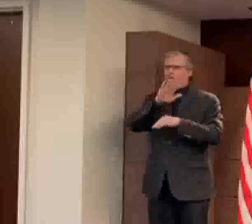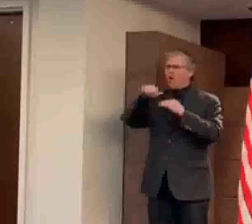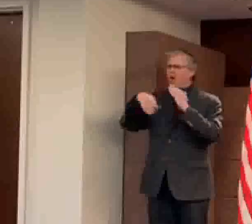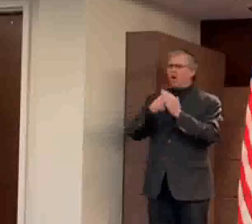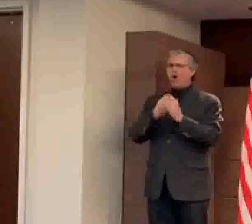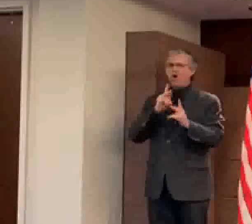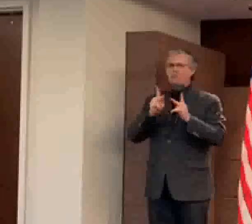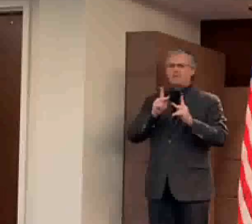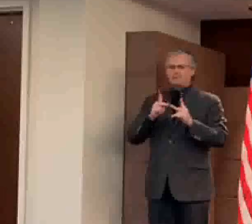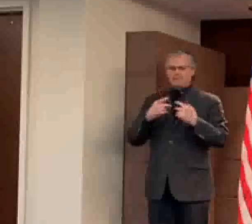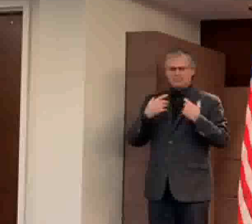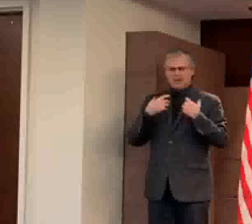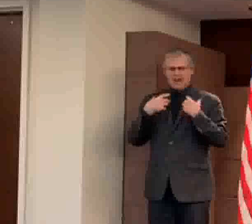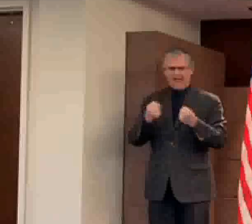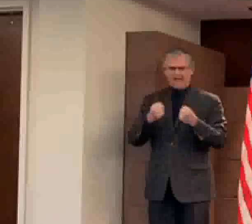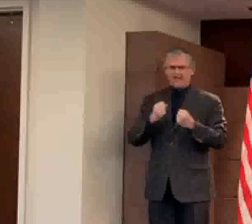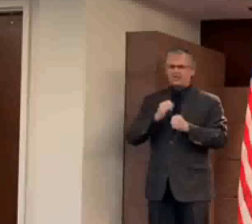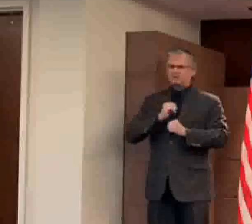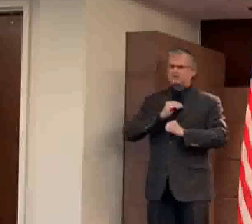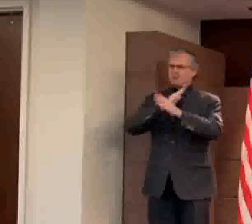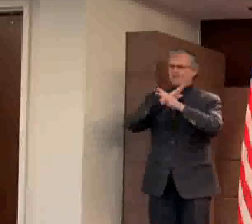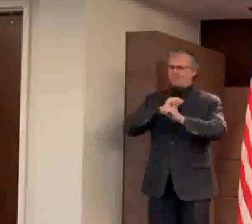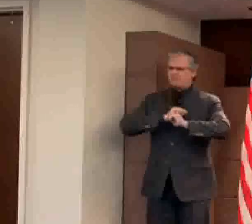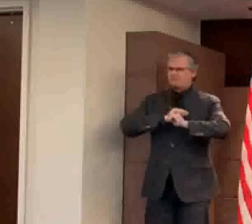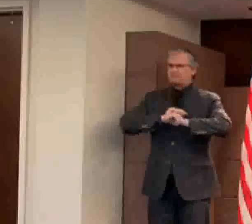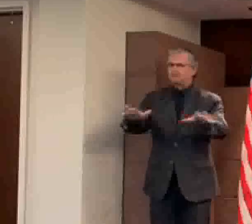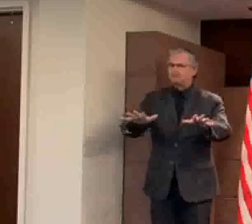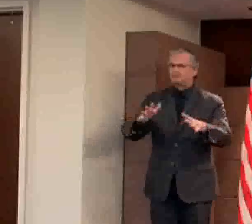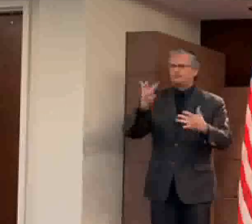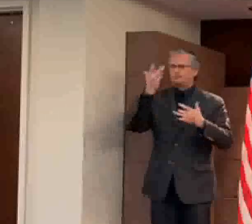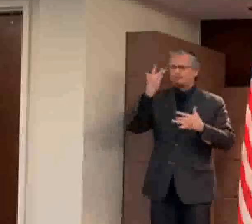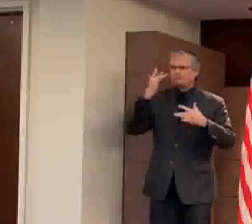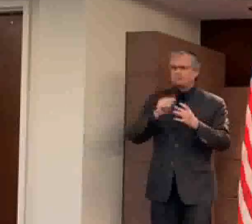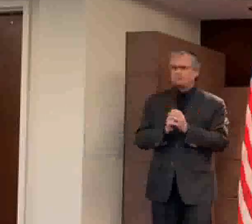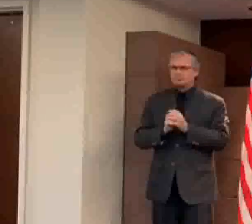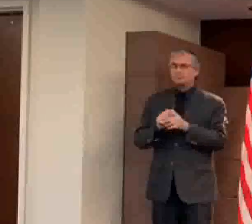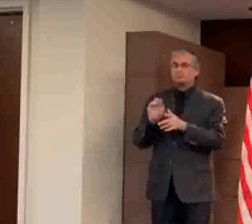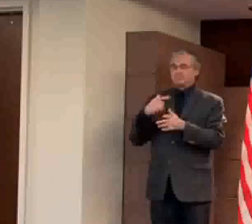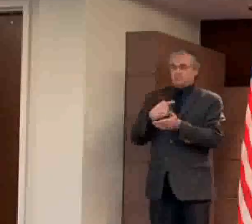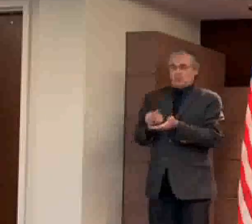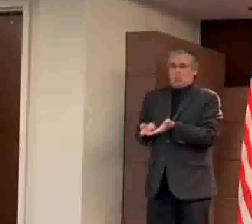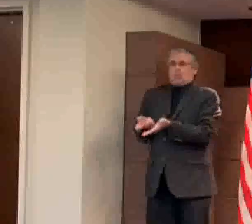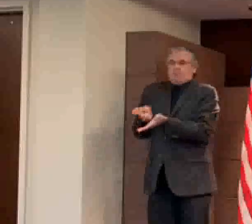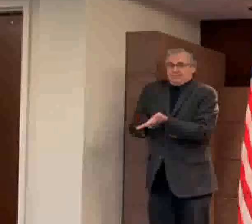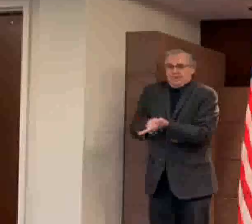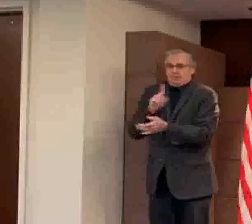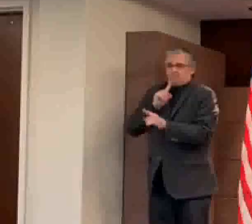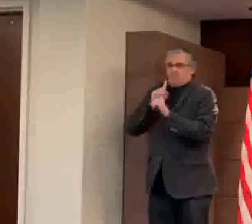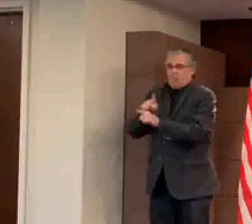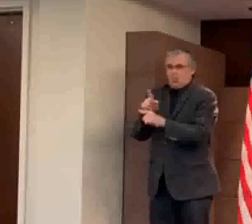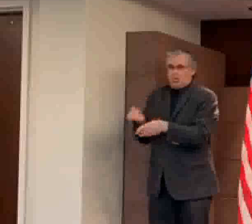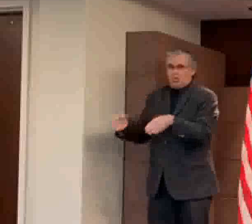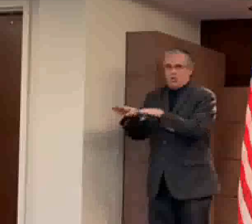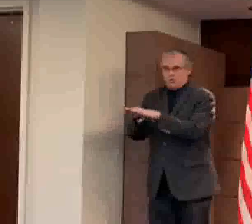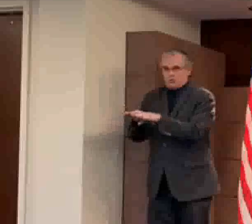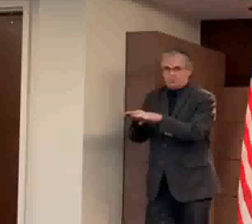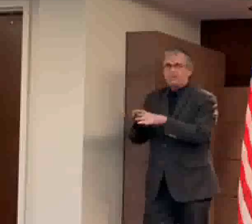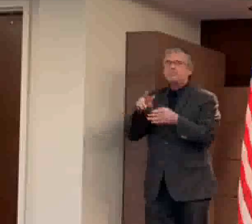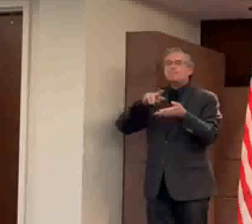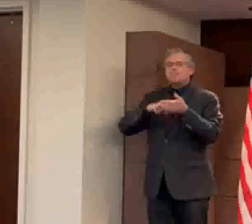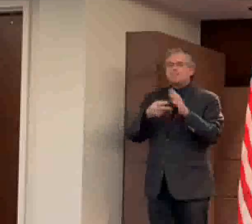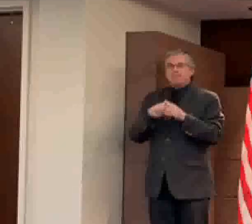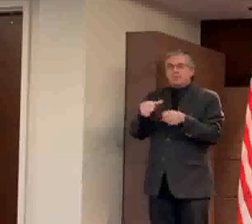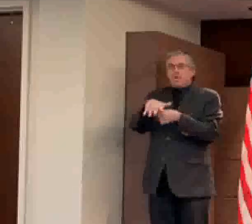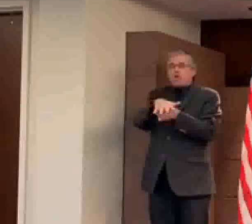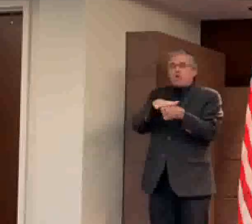virus that we can. By signing this directive, I am granting local governments the authority that they do not currently have to